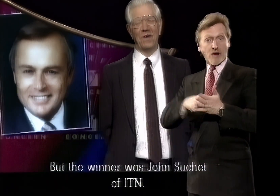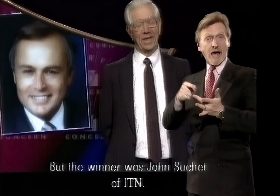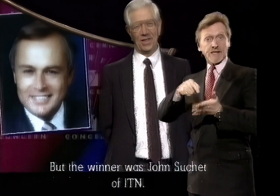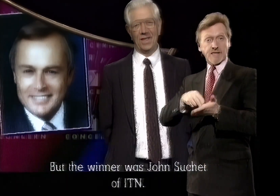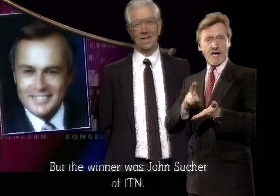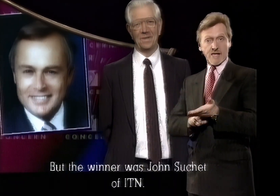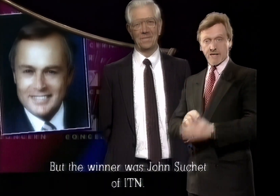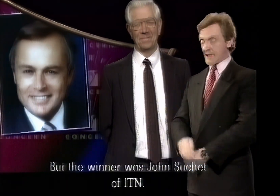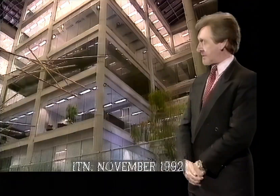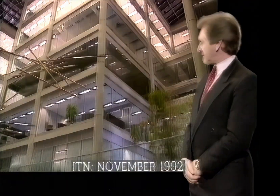ITN.